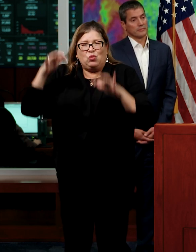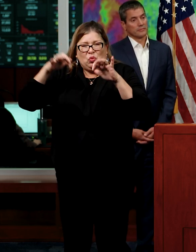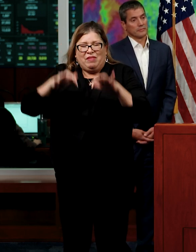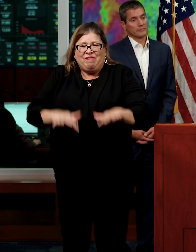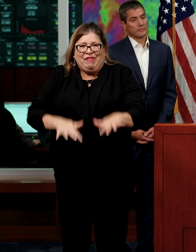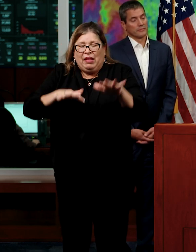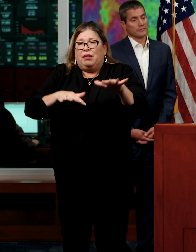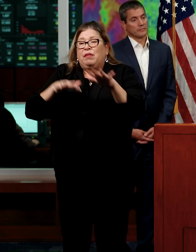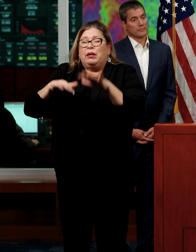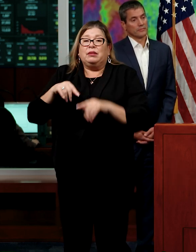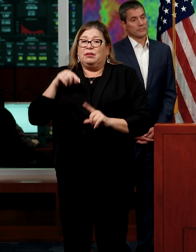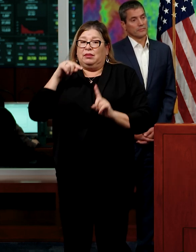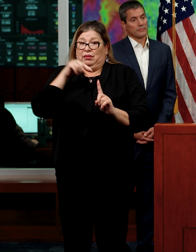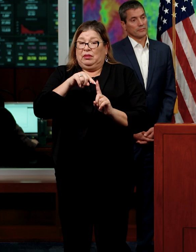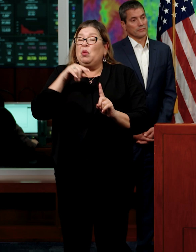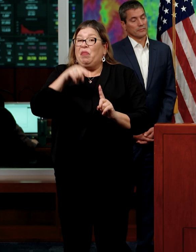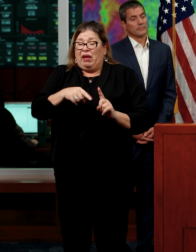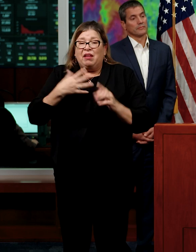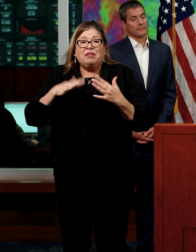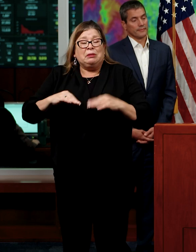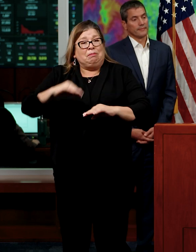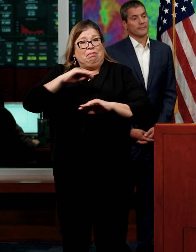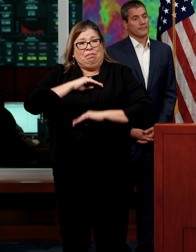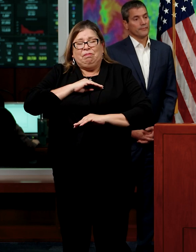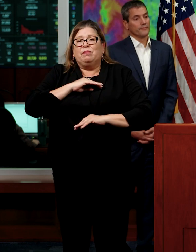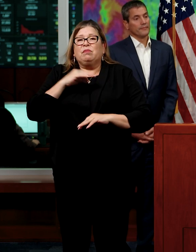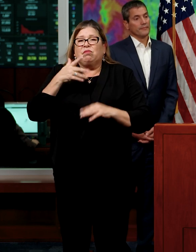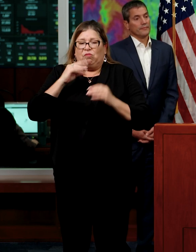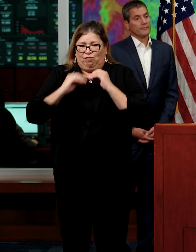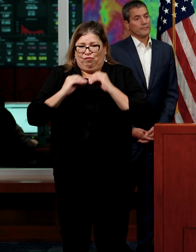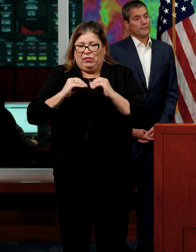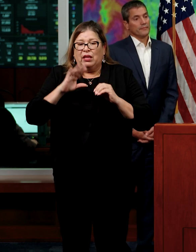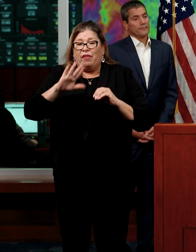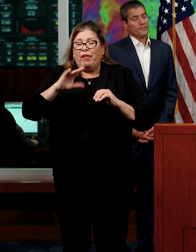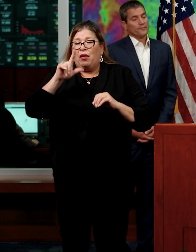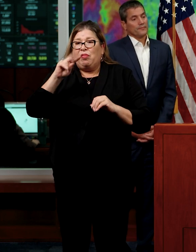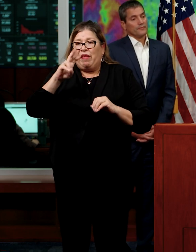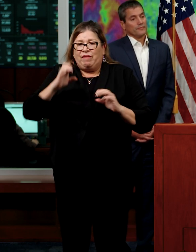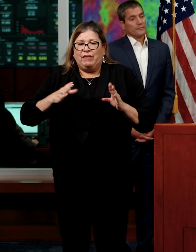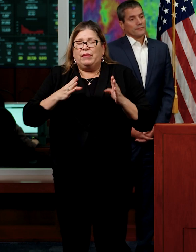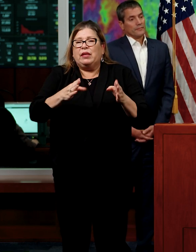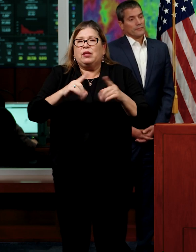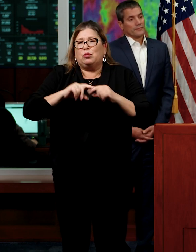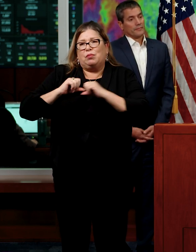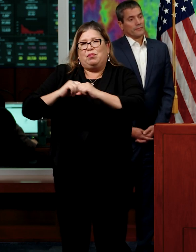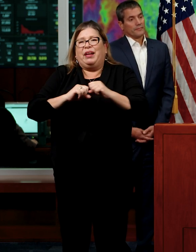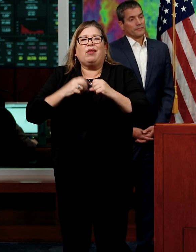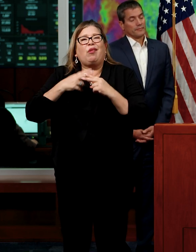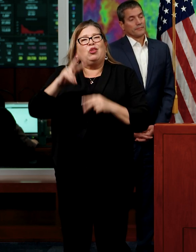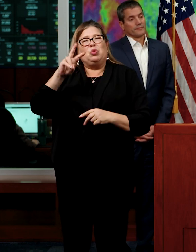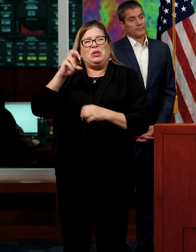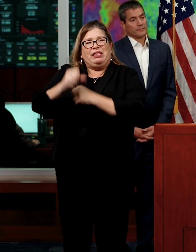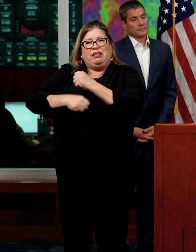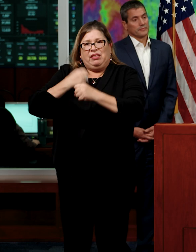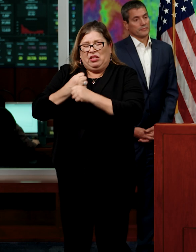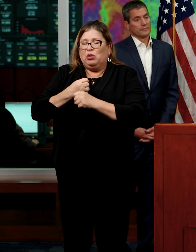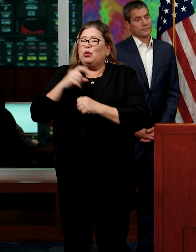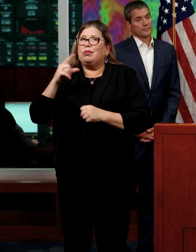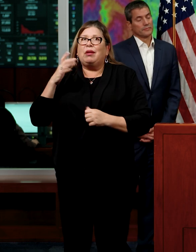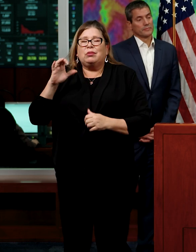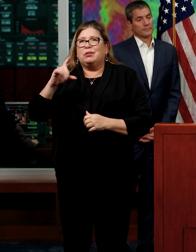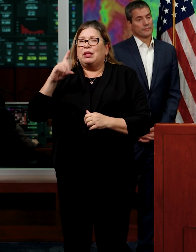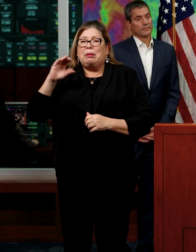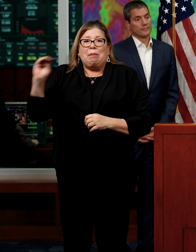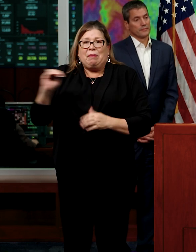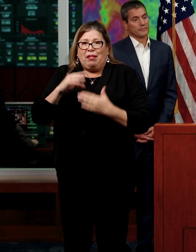first part of the state to achieve that 200-year flood protection, just hundreds of millions of dollars of investment. So we're